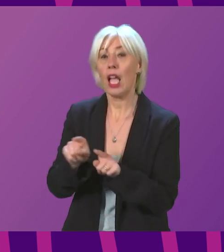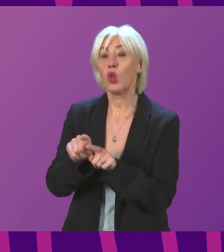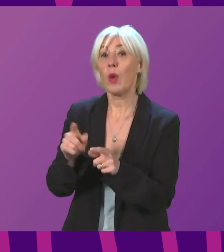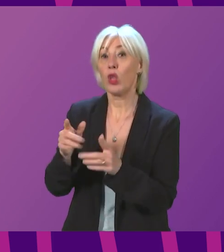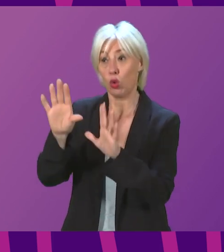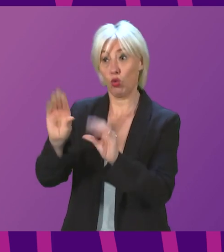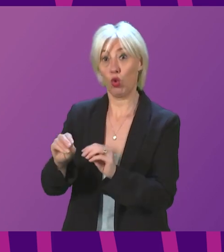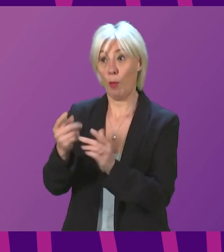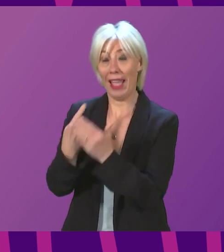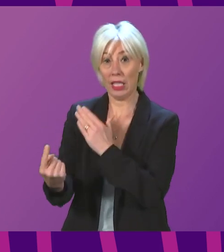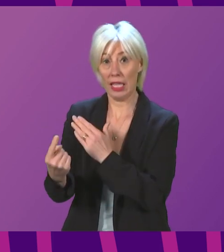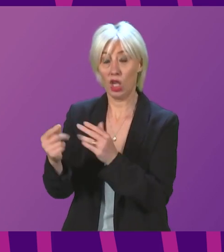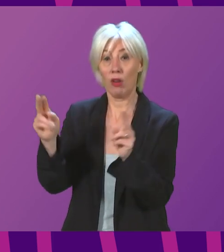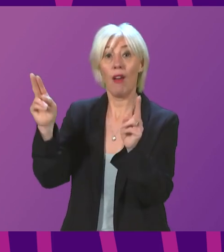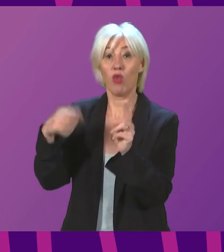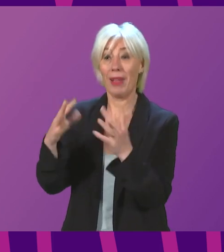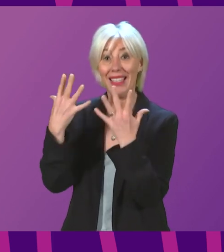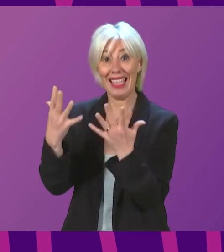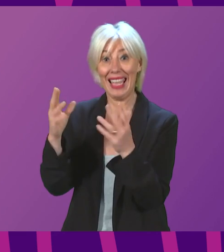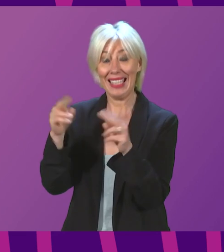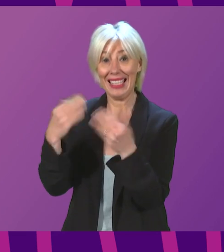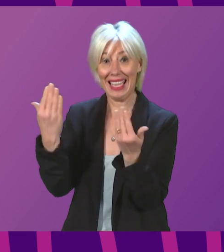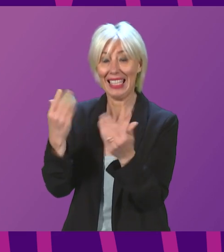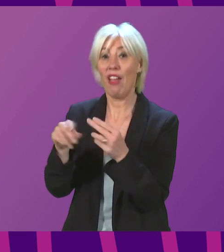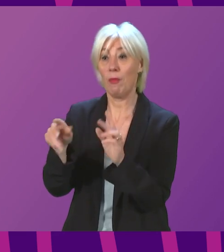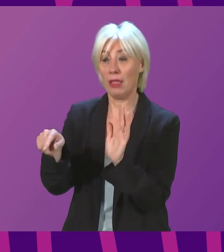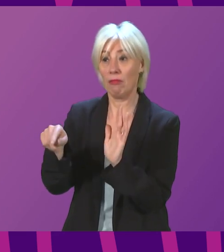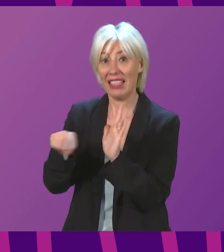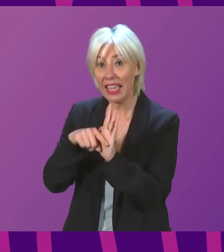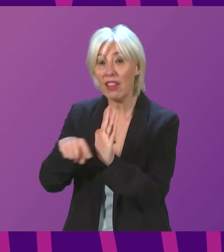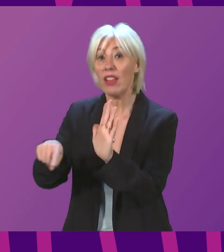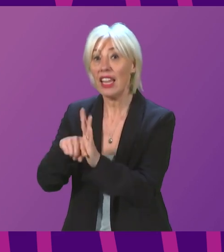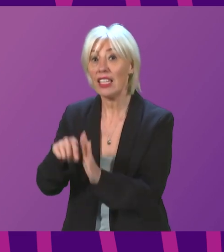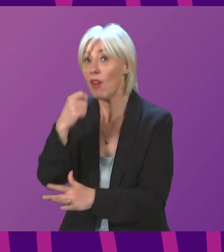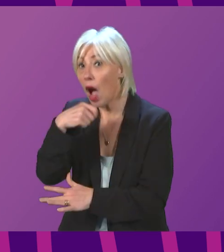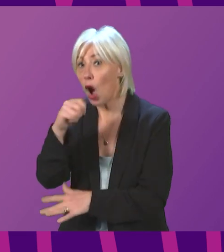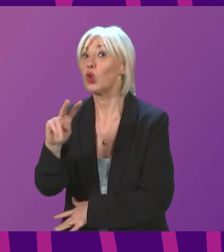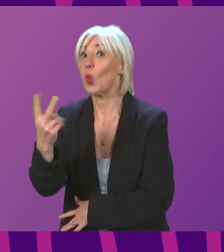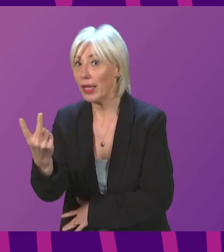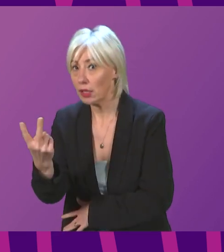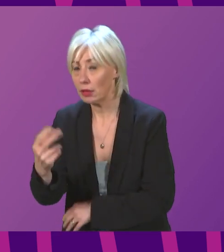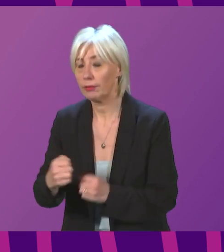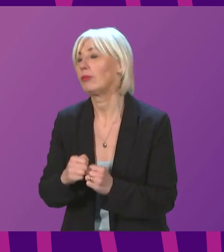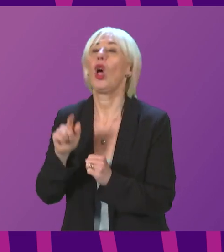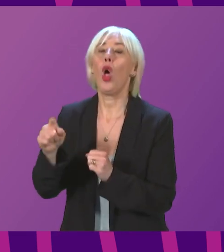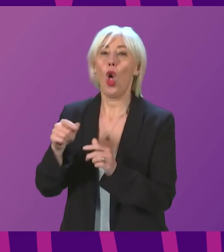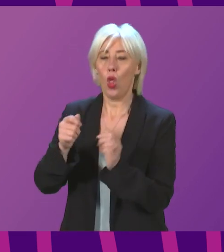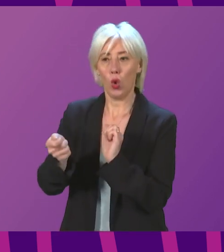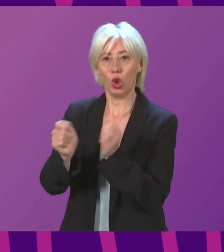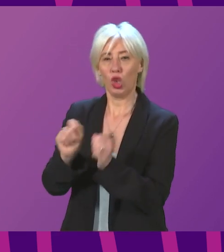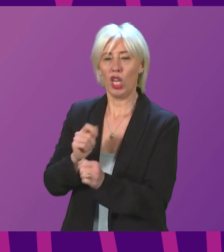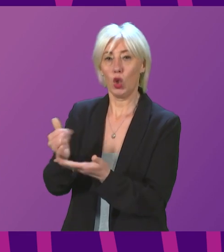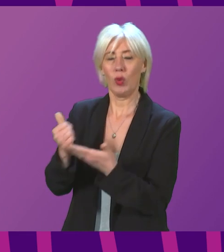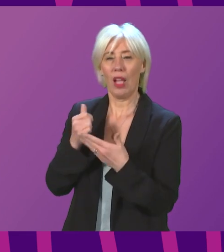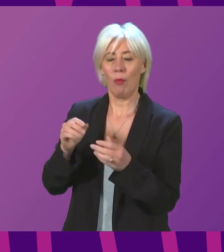-isolation period to be reduced if someone tests negative twice. These changes would help to protect our essential services